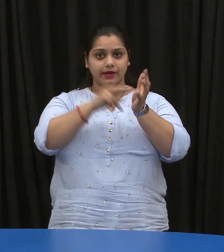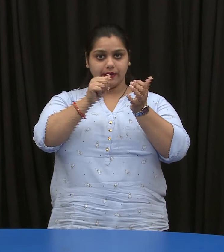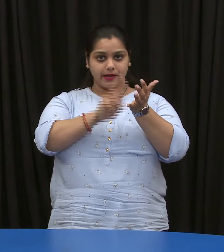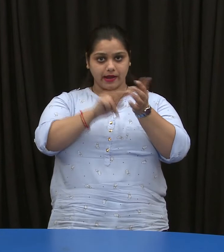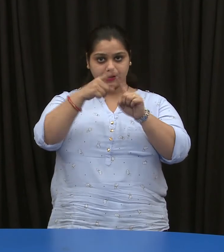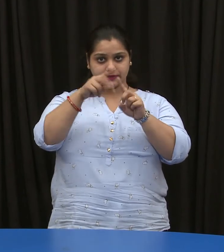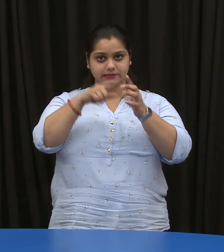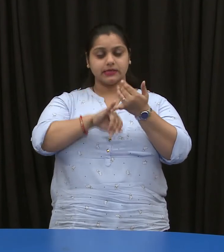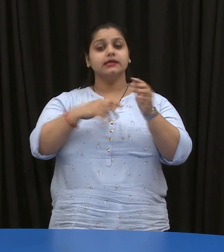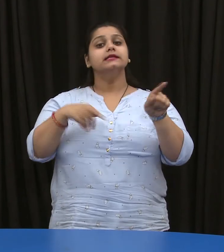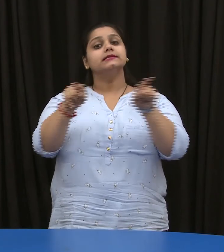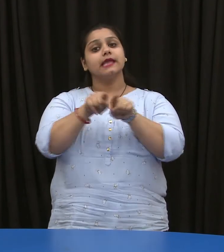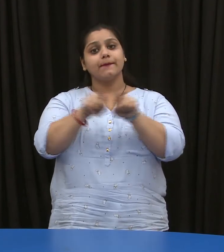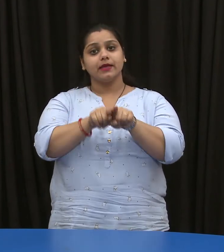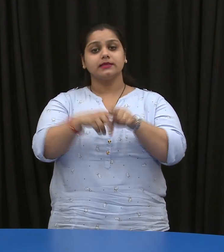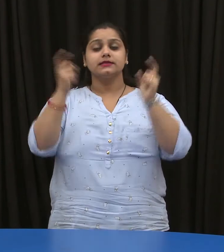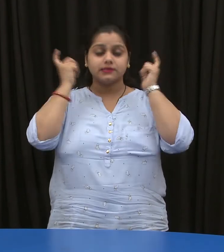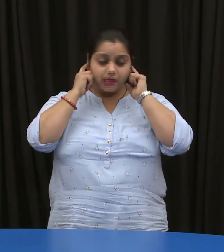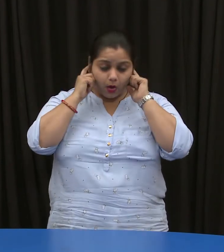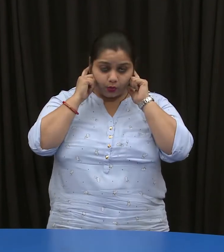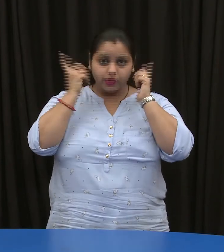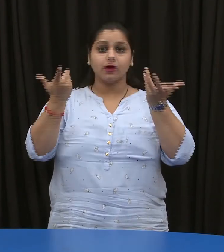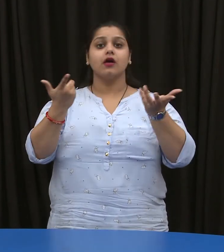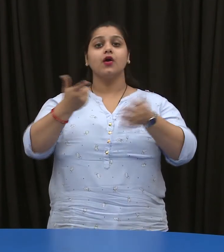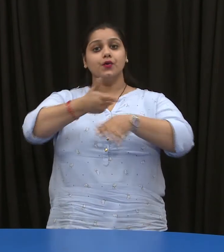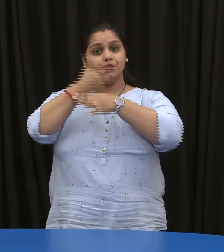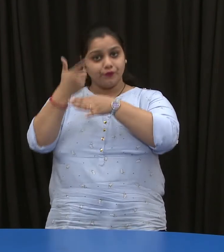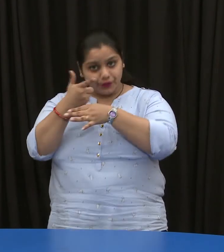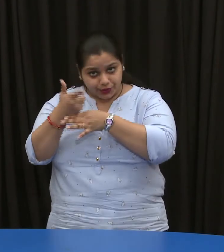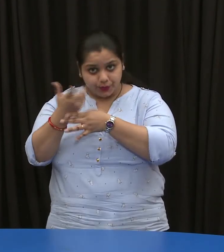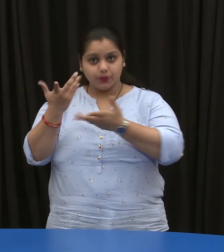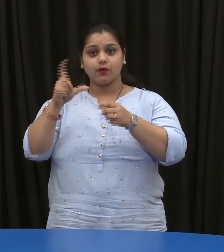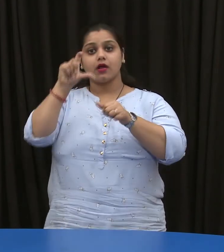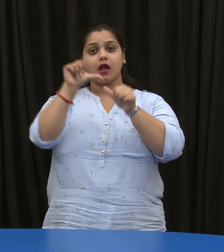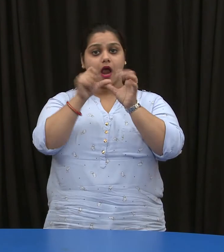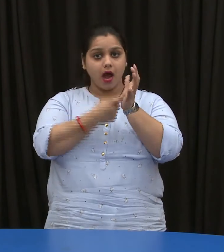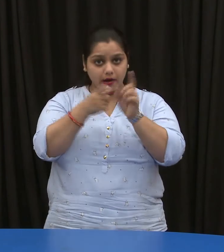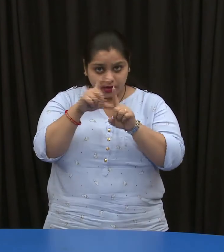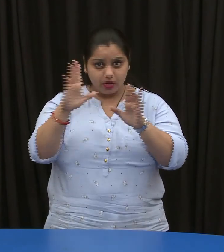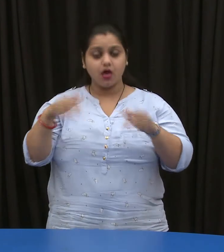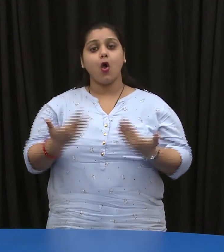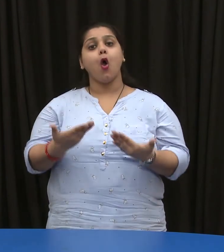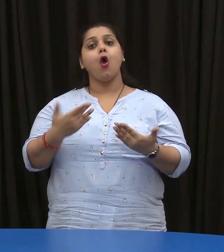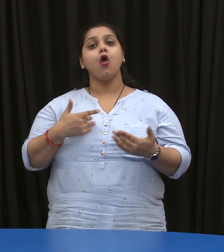card, video card or network card